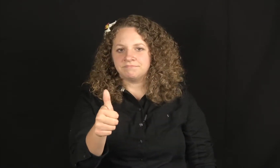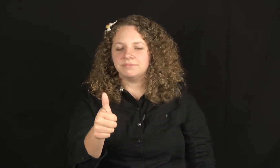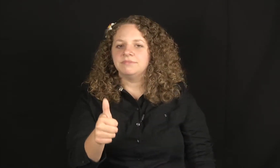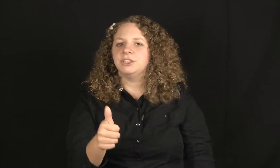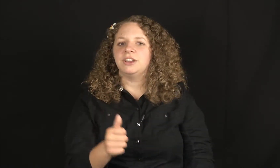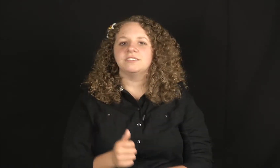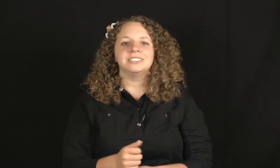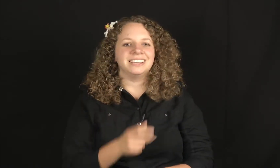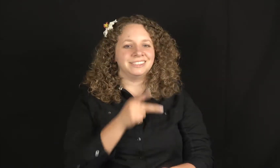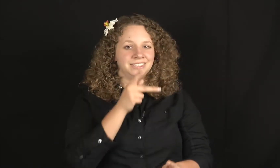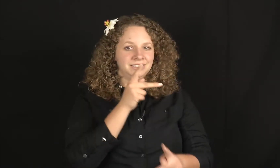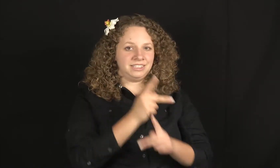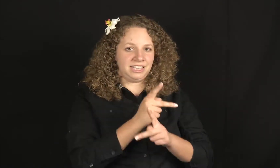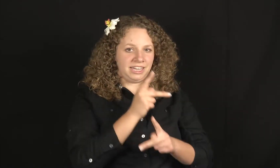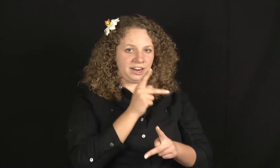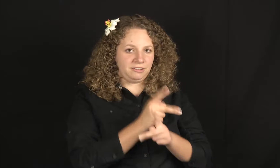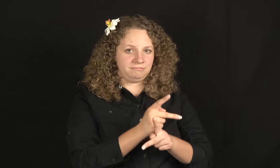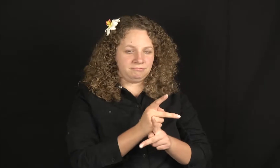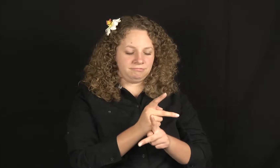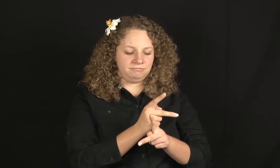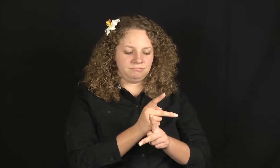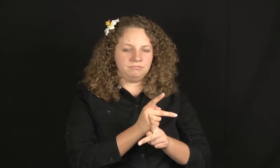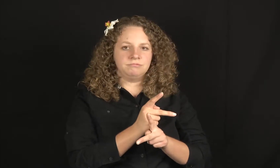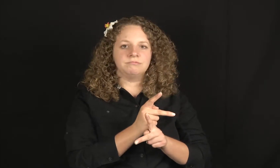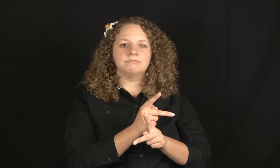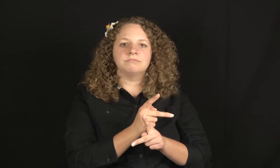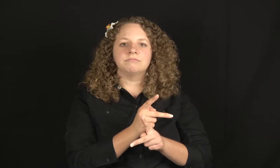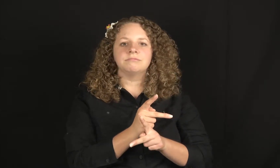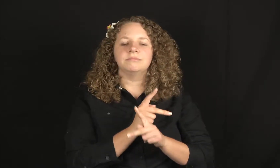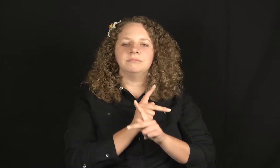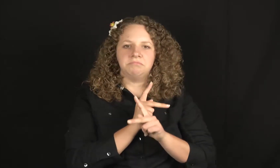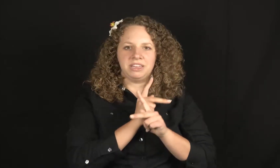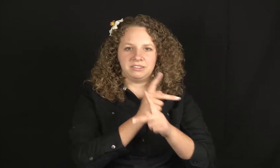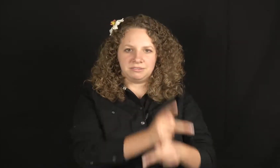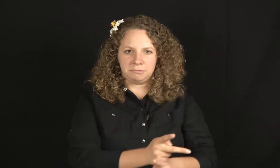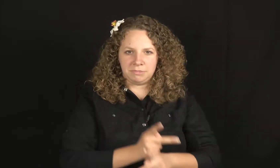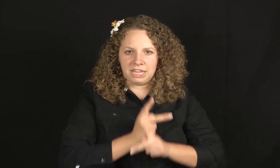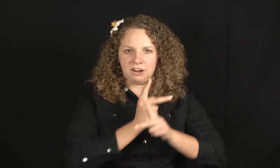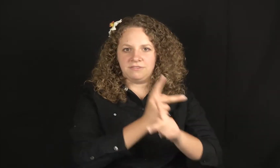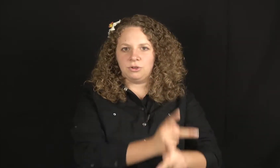Then you have the signs take care and be careful.